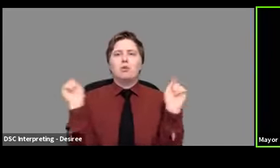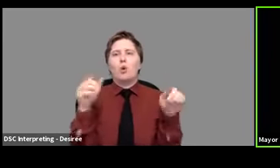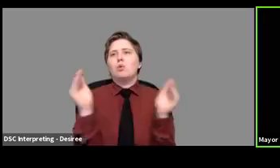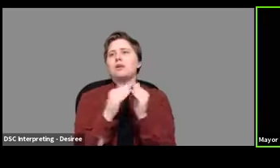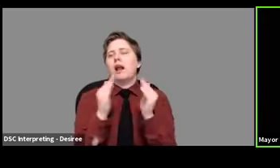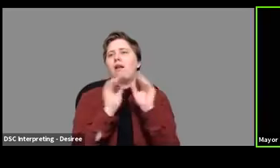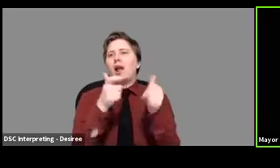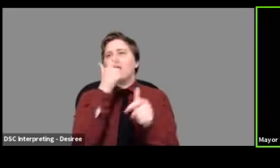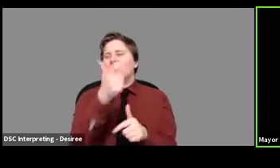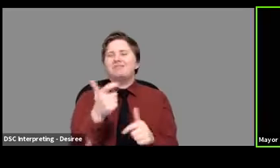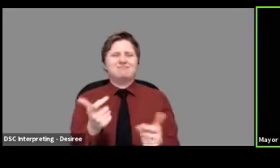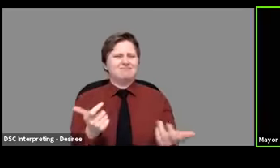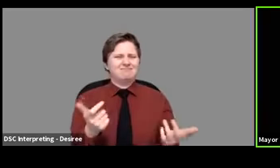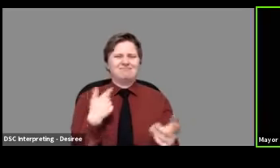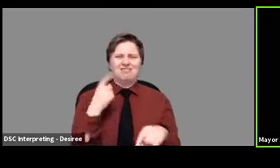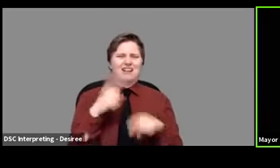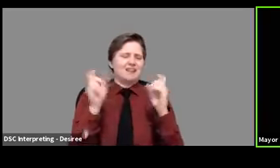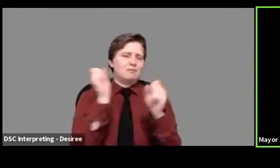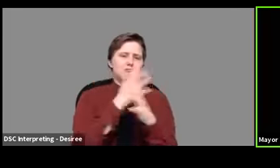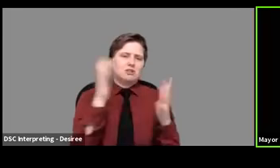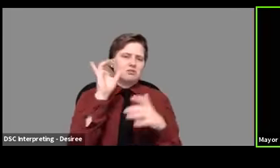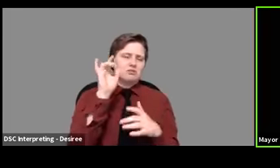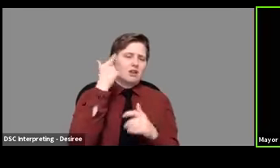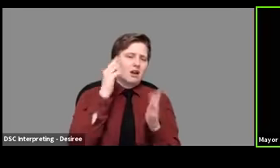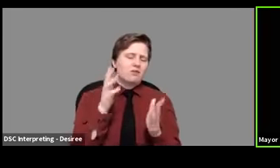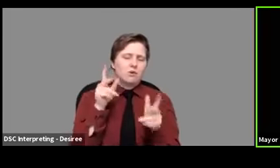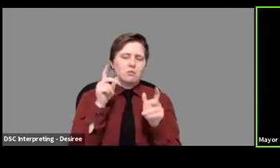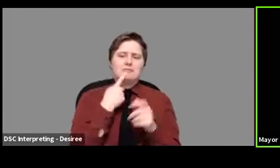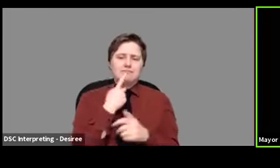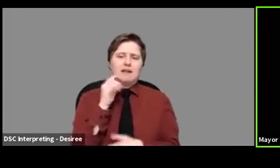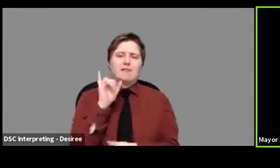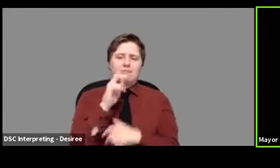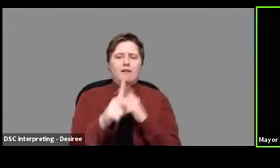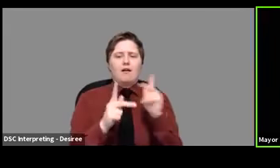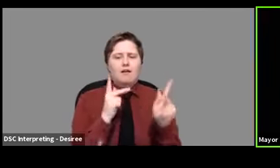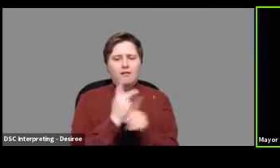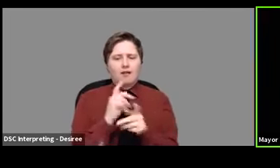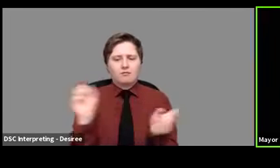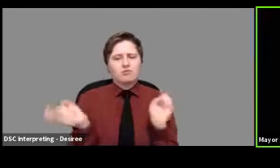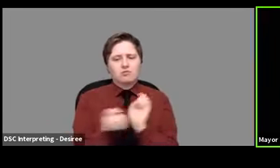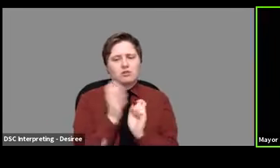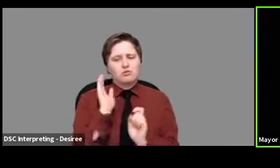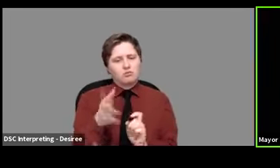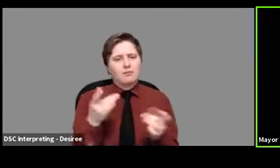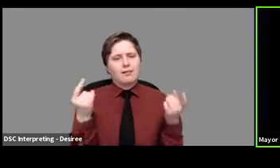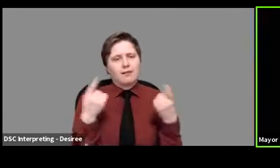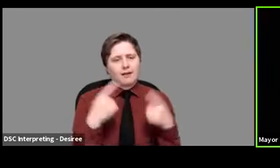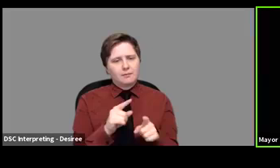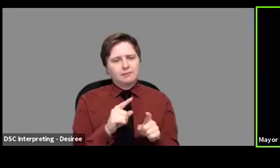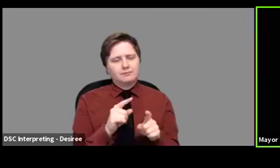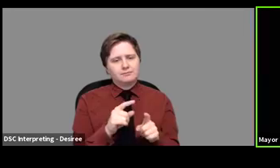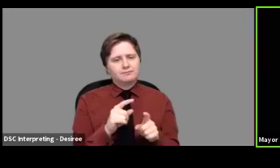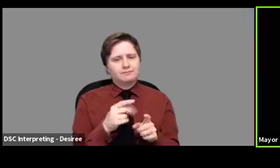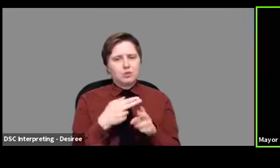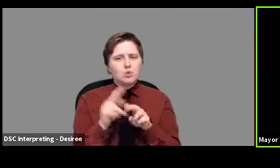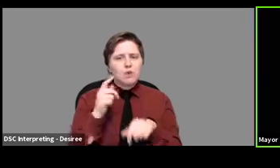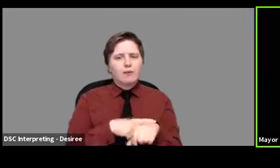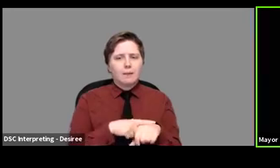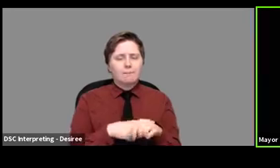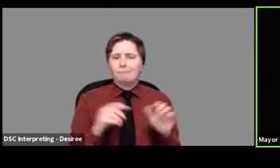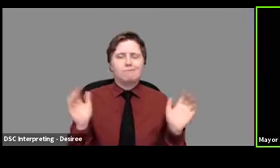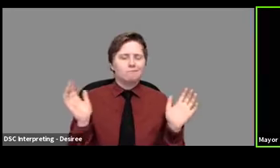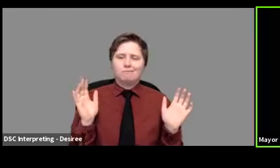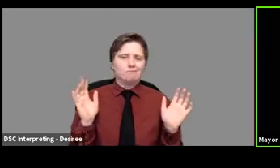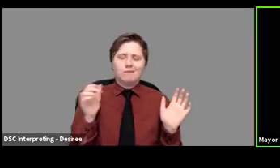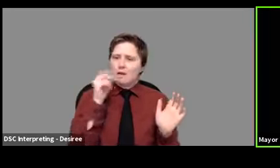fireworks. It's just hard for me to imagine that the governor would make that kind of a change in such a short amount of time. I just,